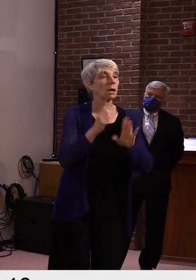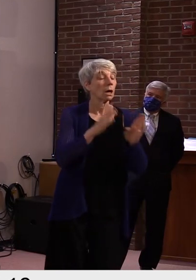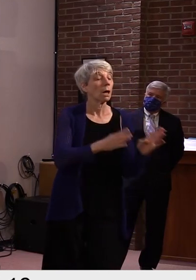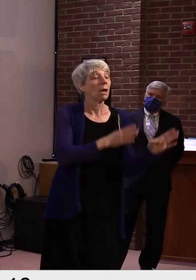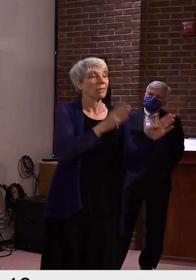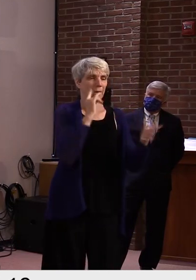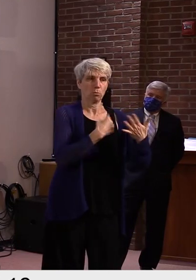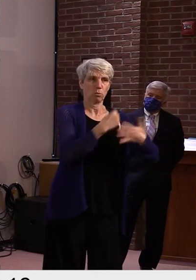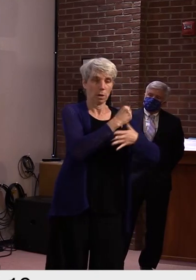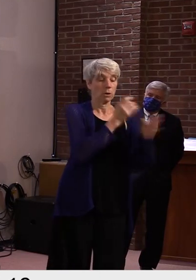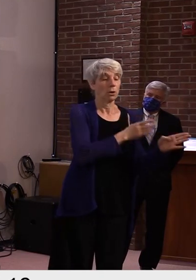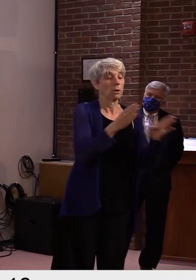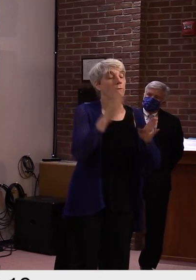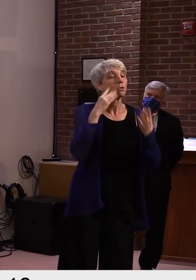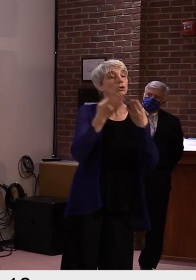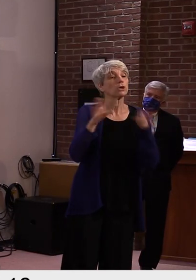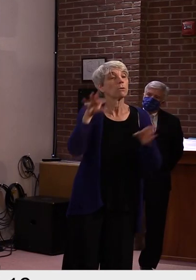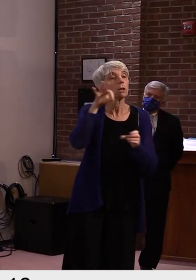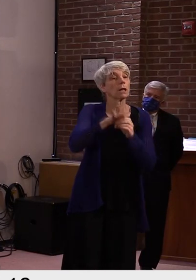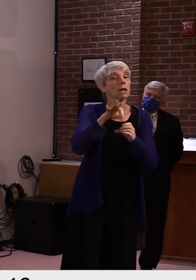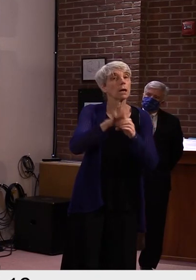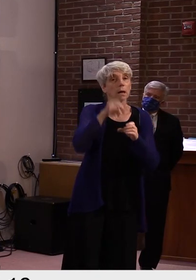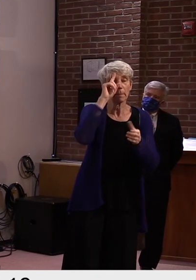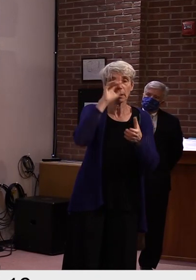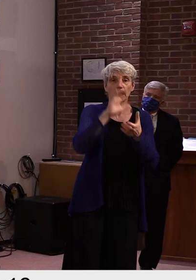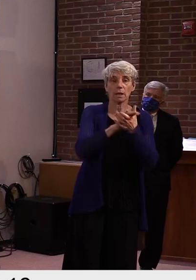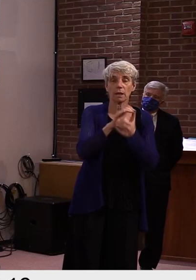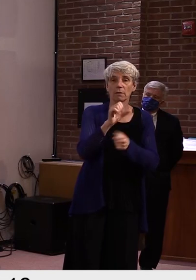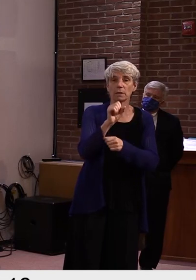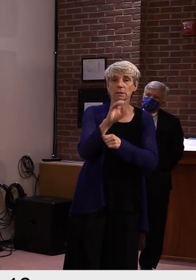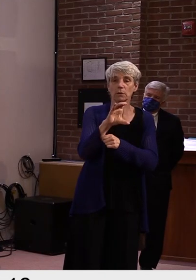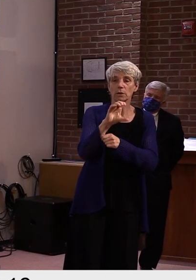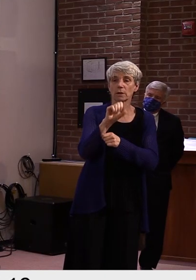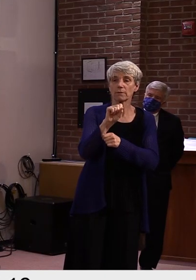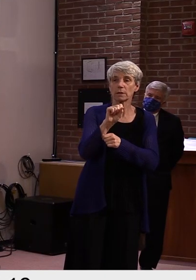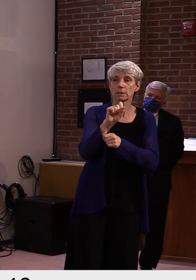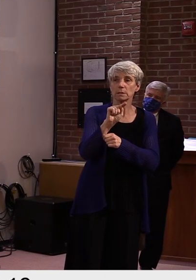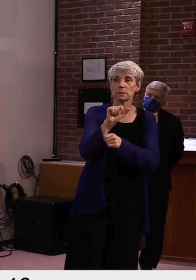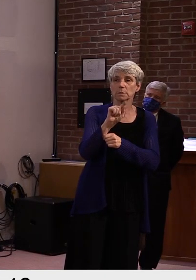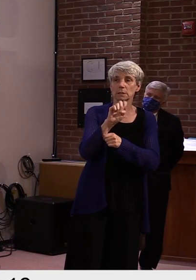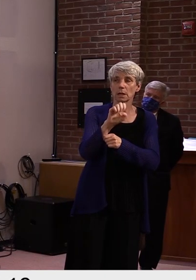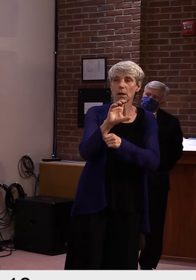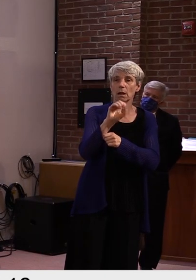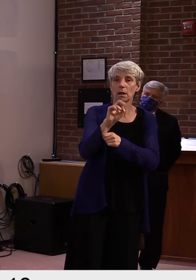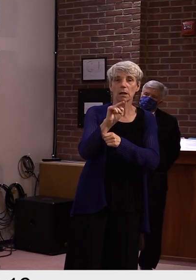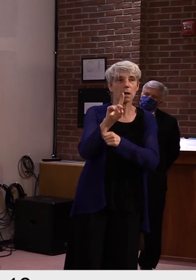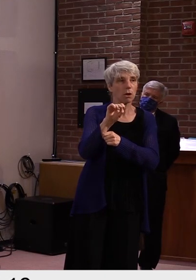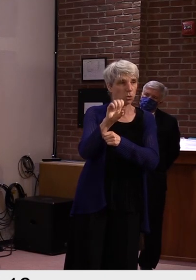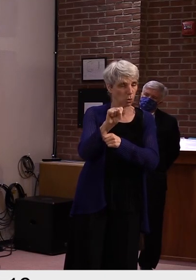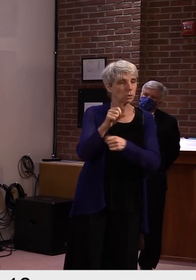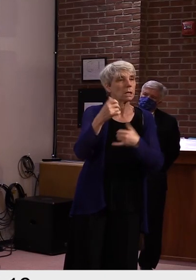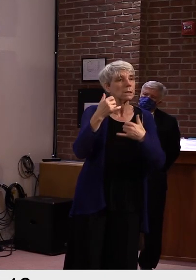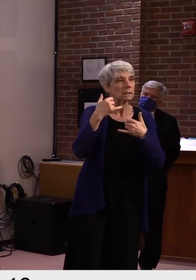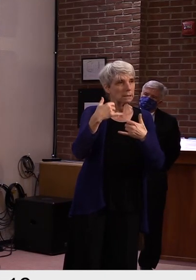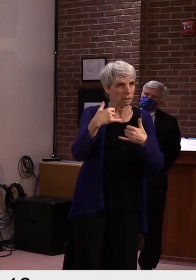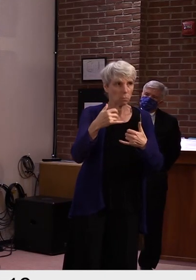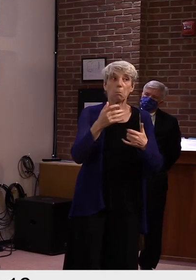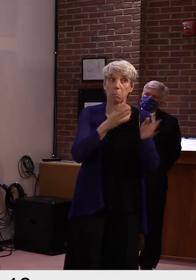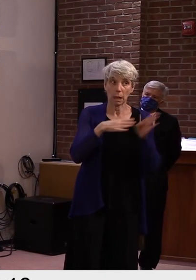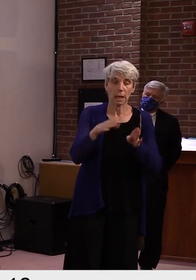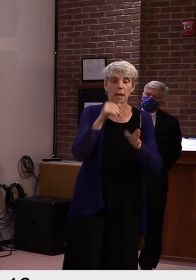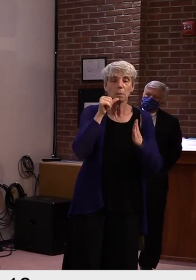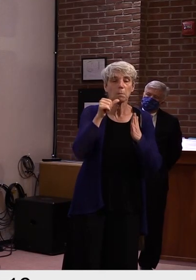election, I believe the Secretary of State is still continuing forward with the, the concept of, of mailing a ballot to every